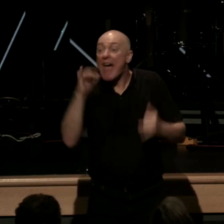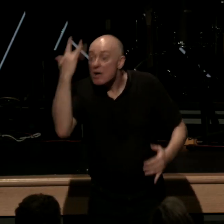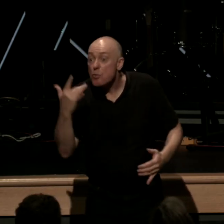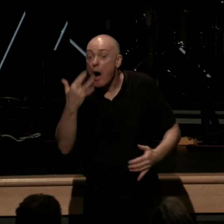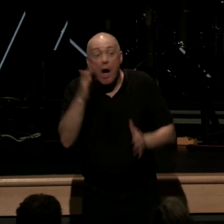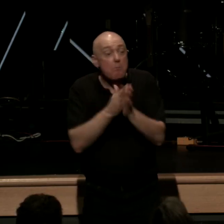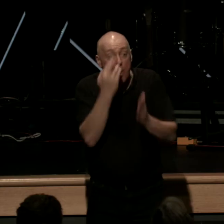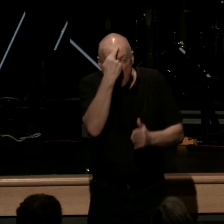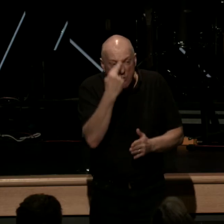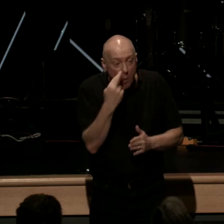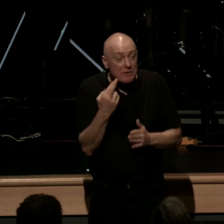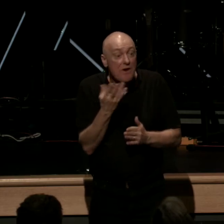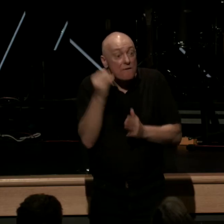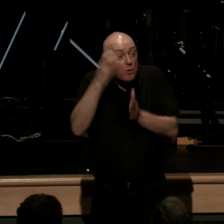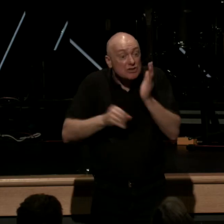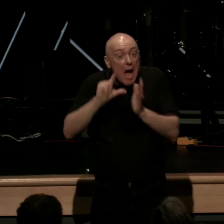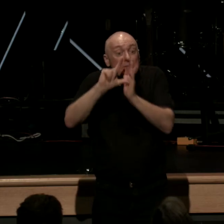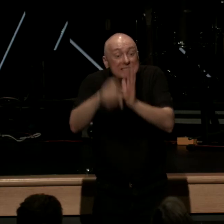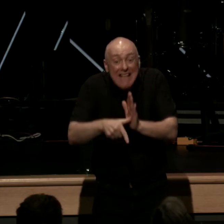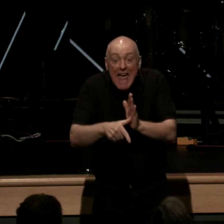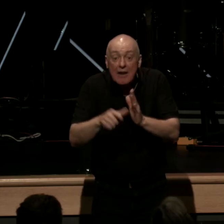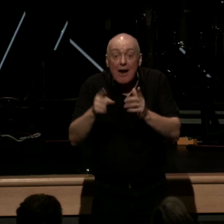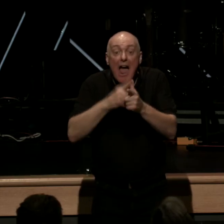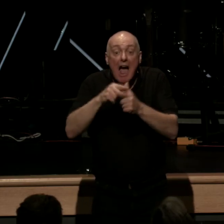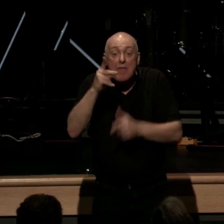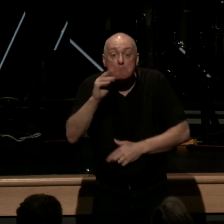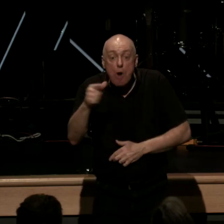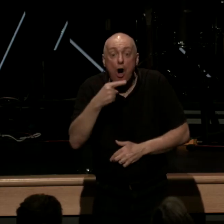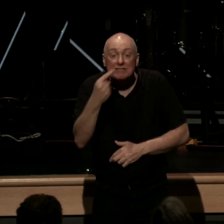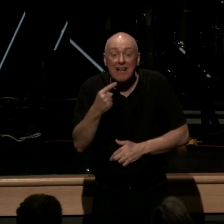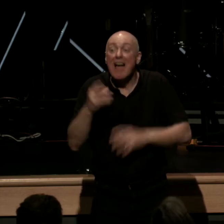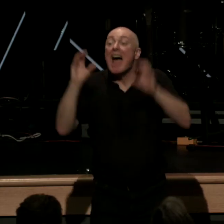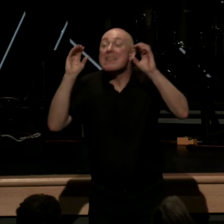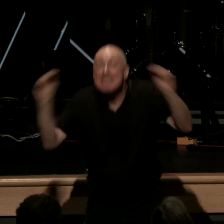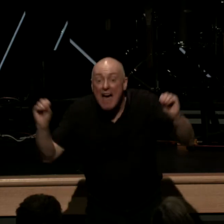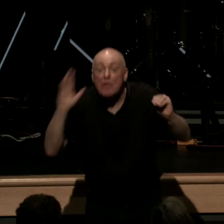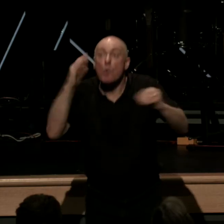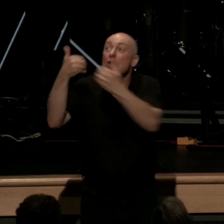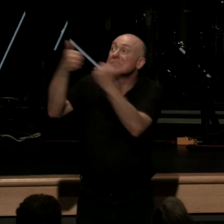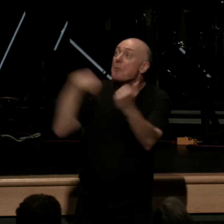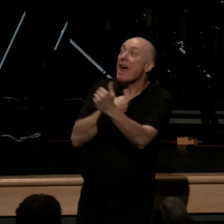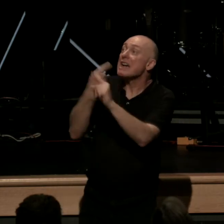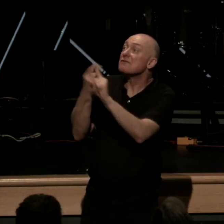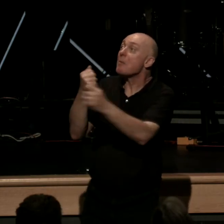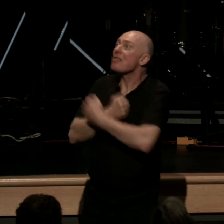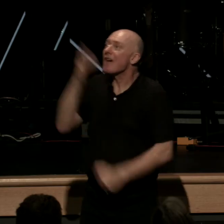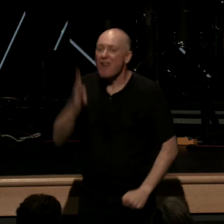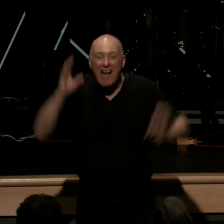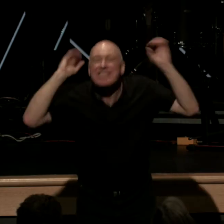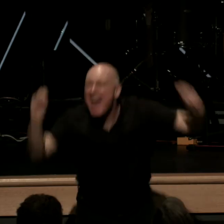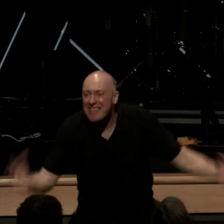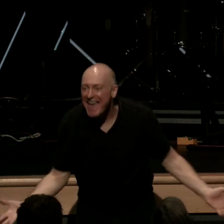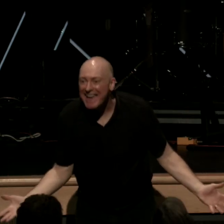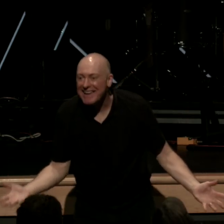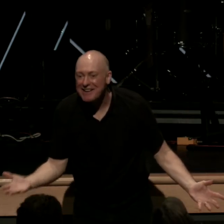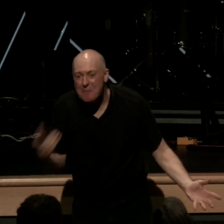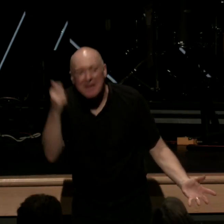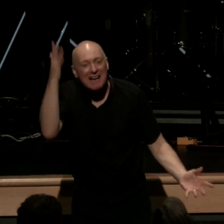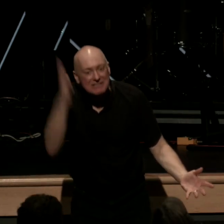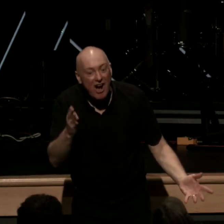Romans a few chapters later on and then Paul says and nothing shall separate us from the love of God because of God is for us who can